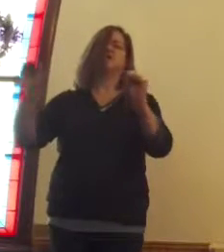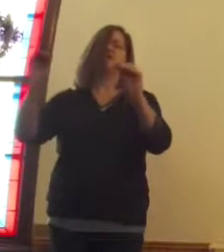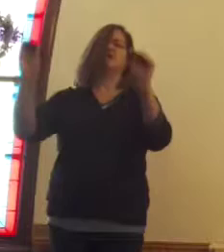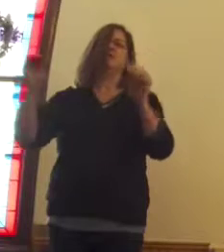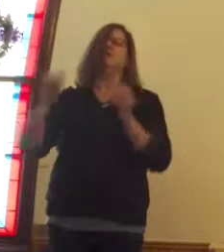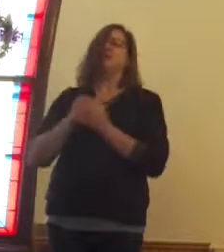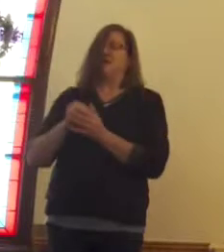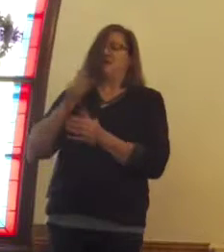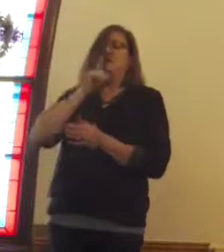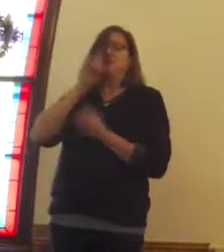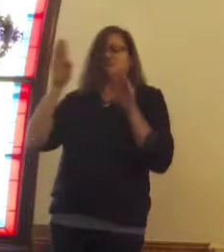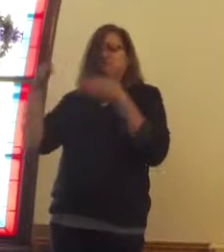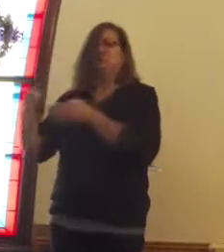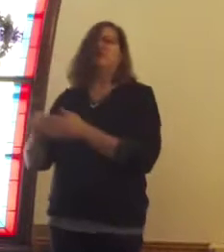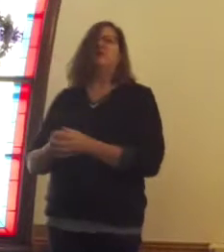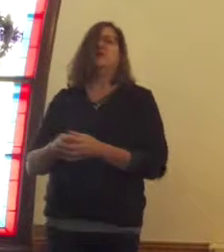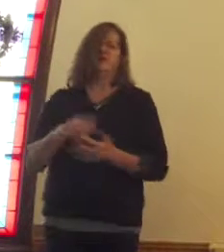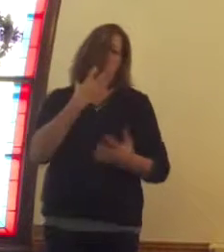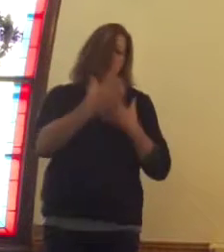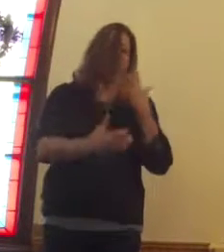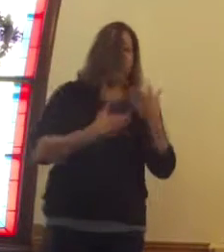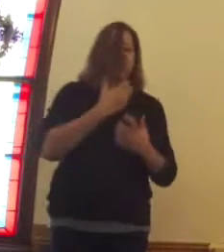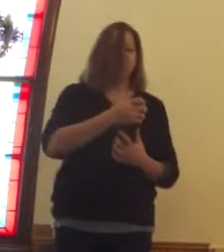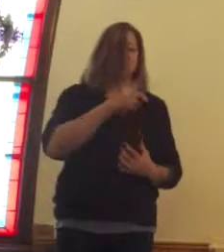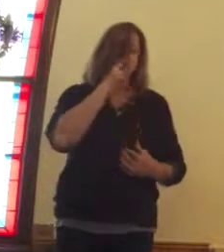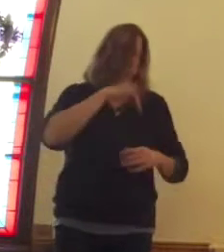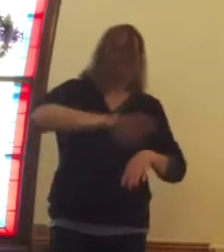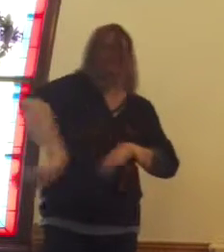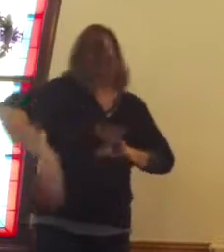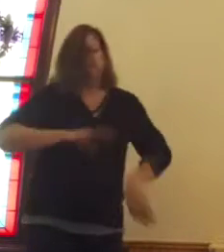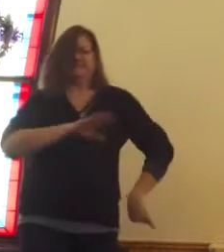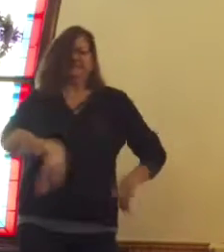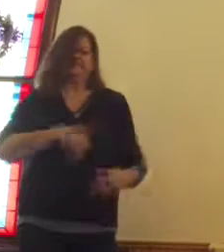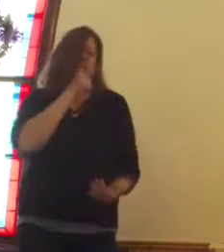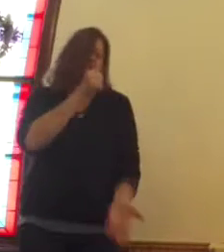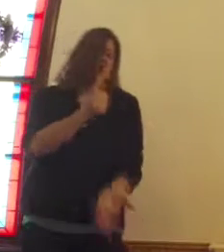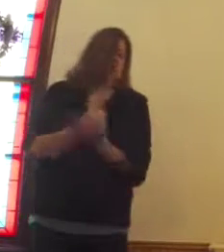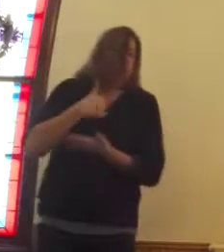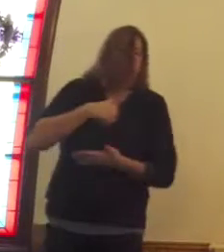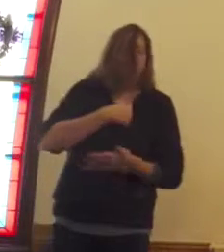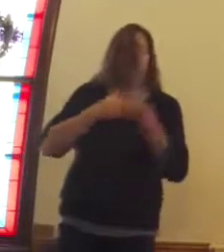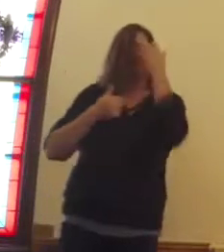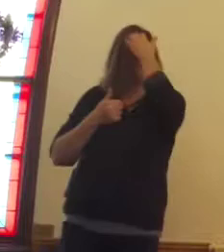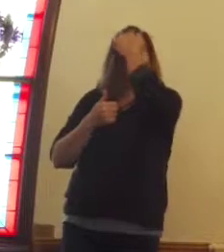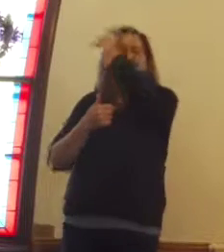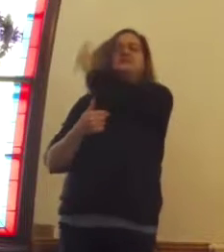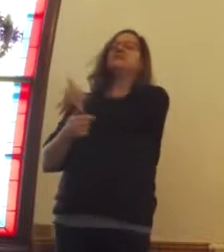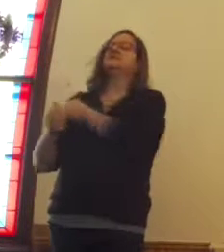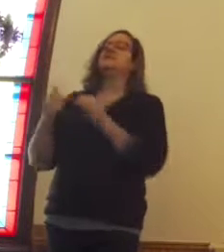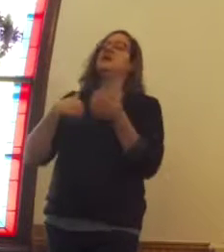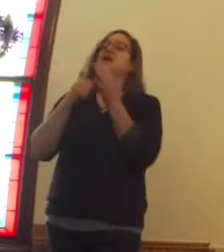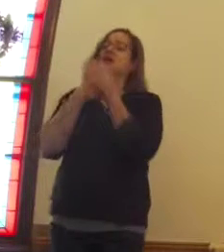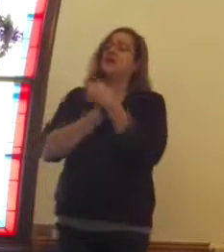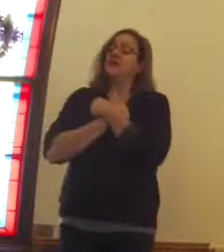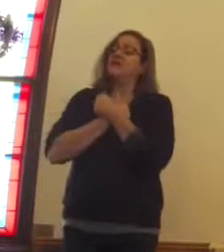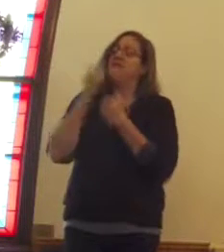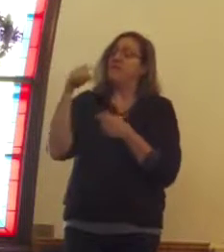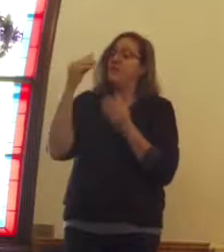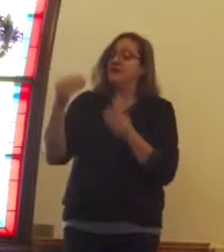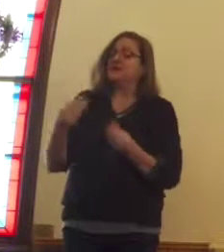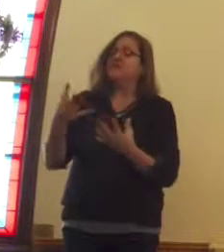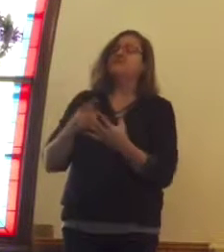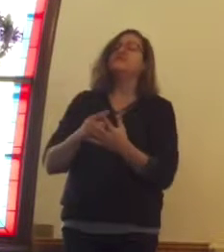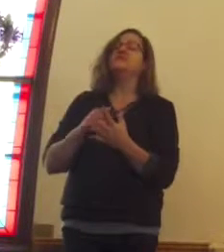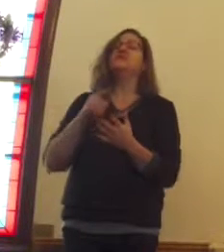Love doesn't yell at the kids to get out of the way. Love doesn't even give only to those